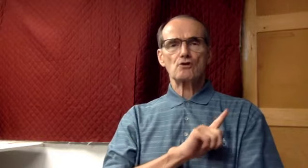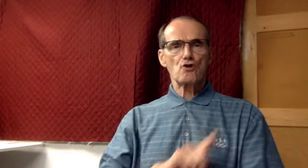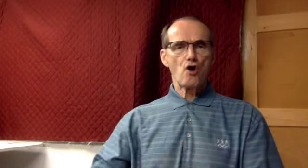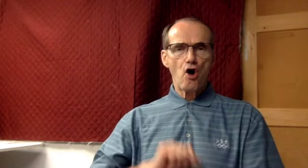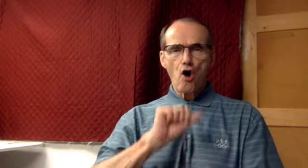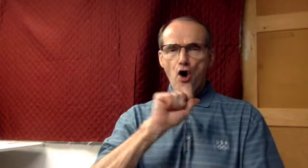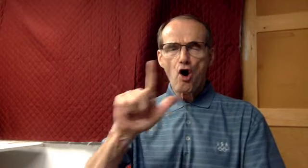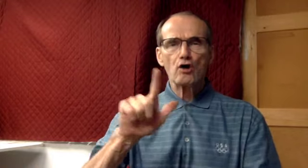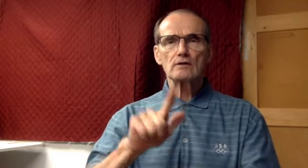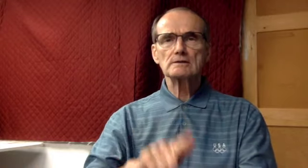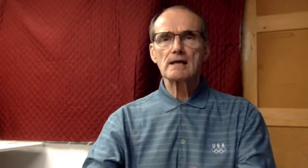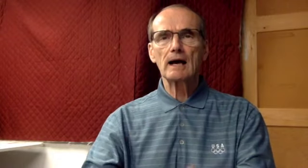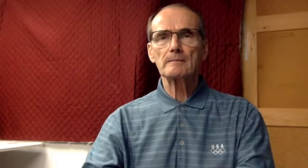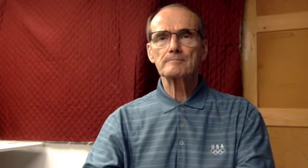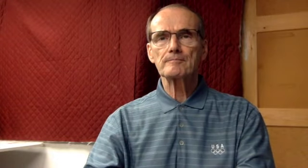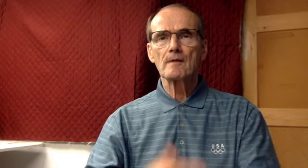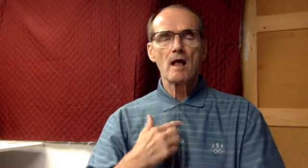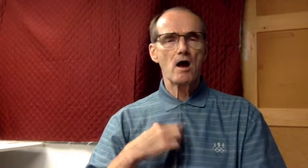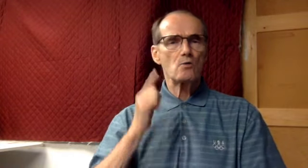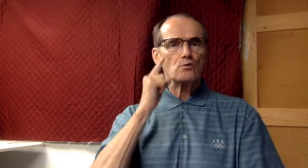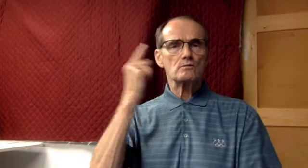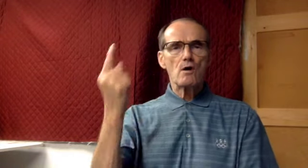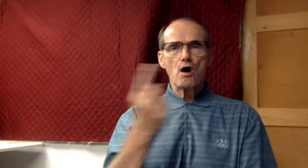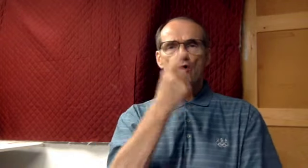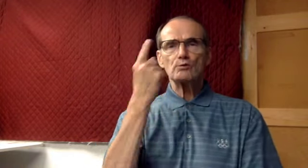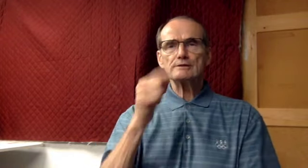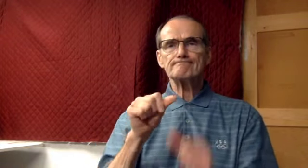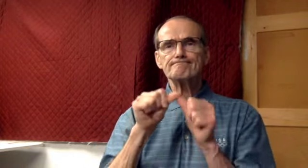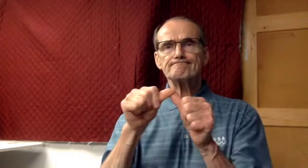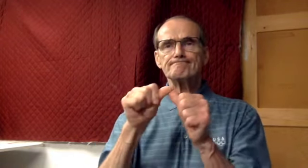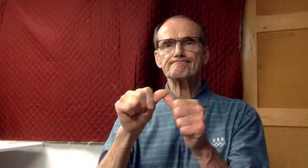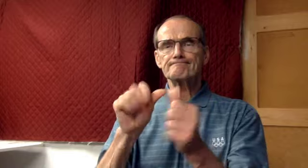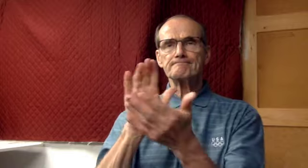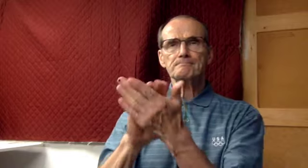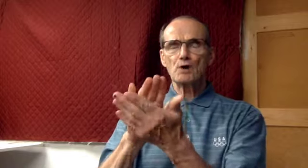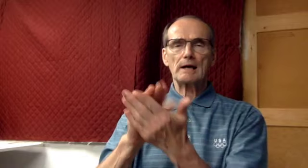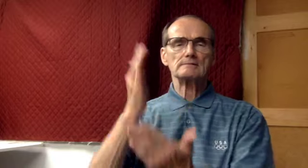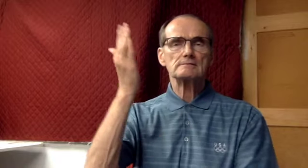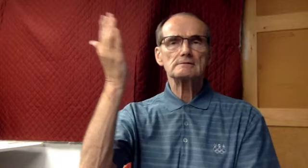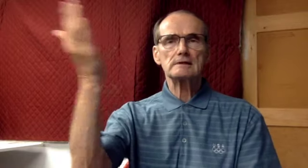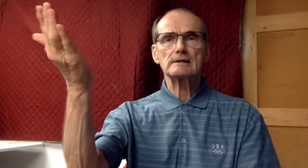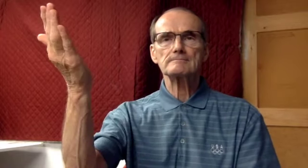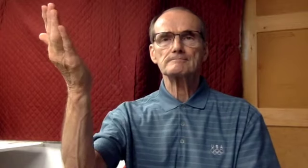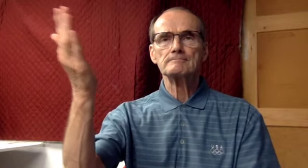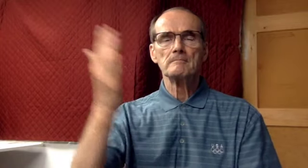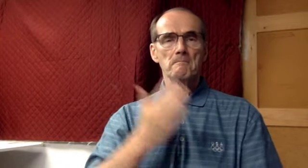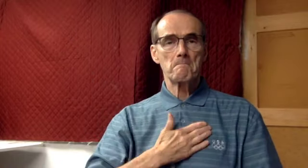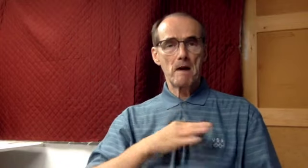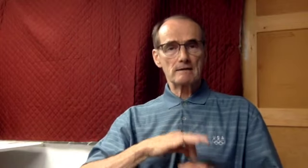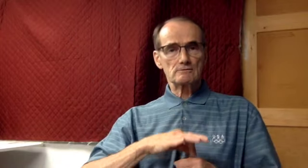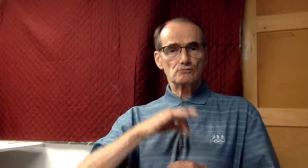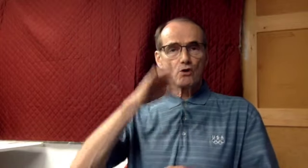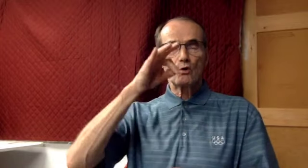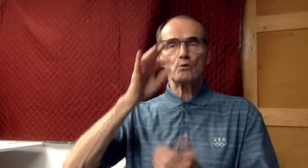Glorify will bless the Lord at all times. times. His praise shall be ever in my mouth.